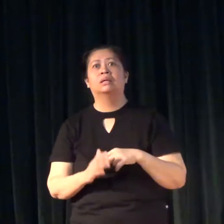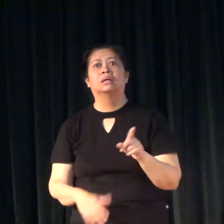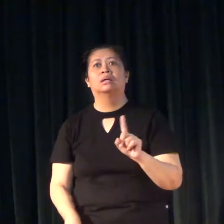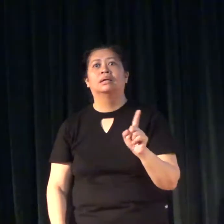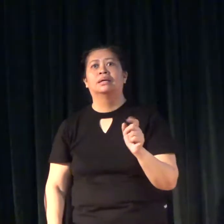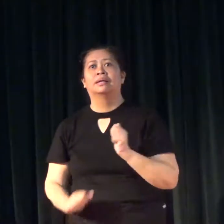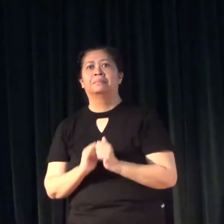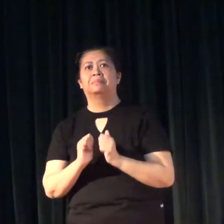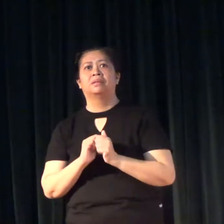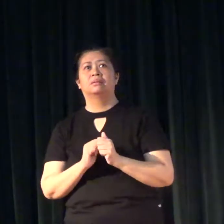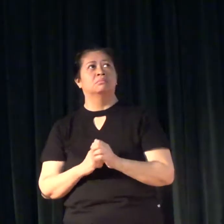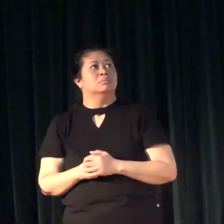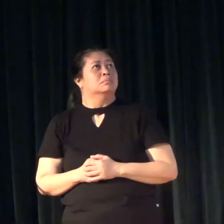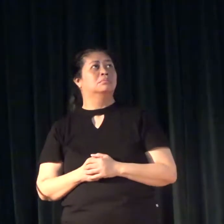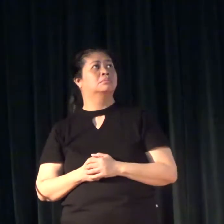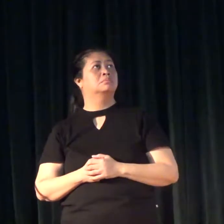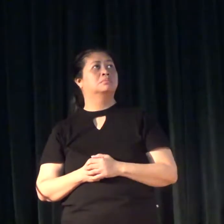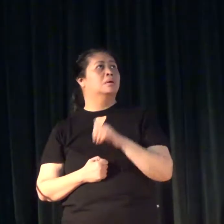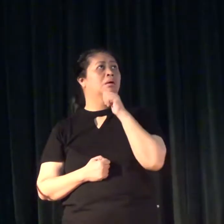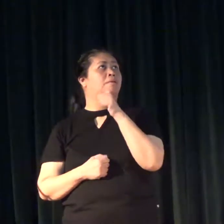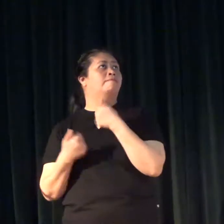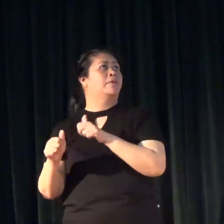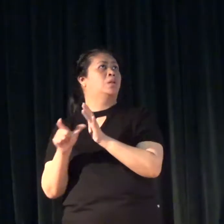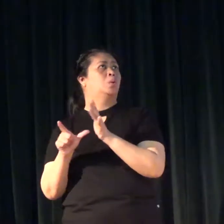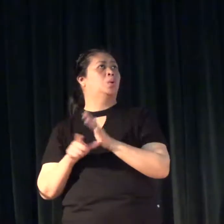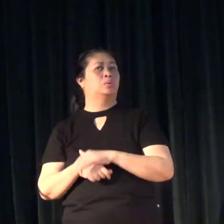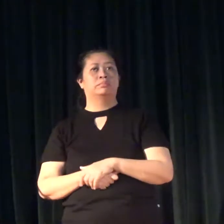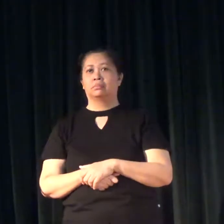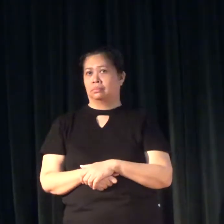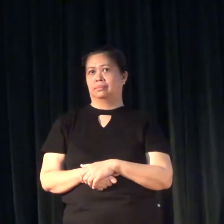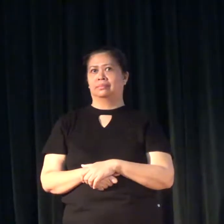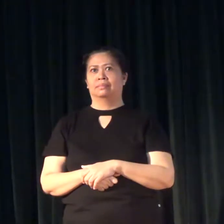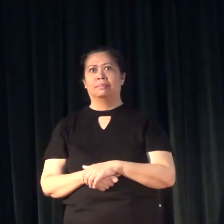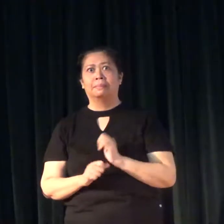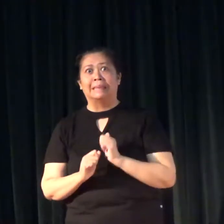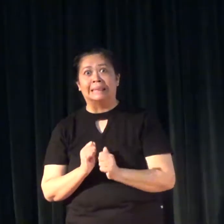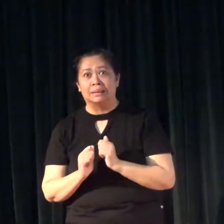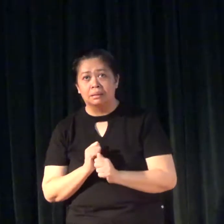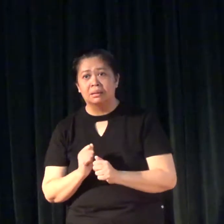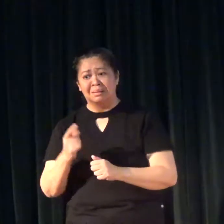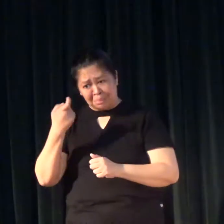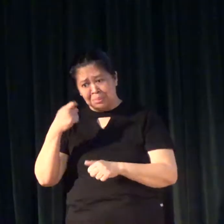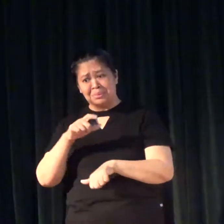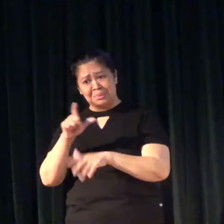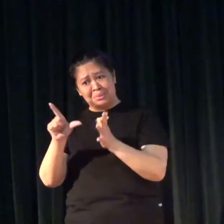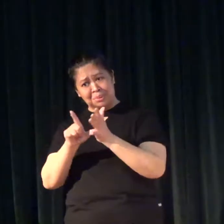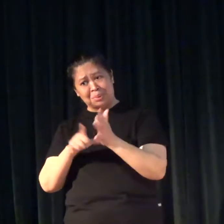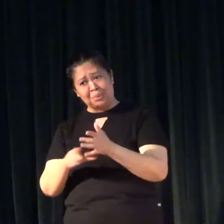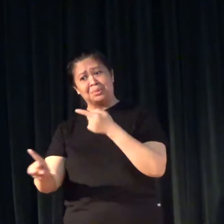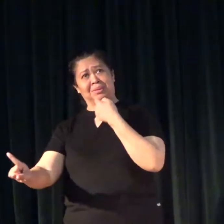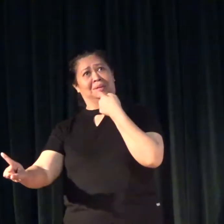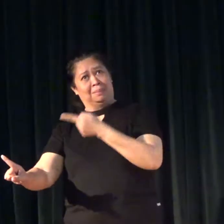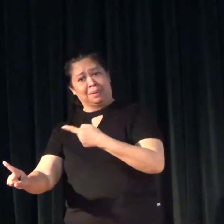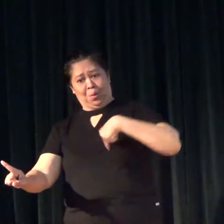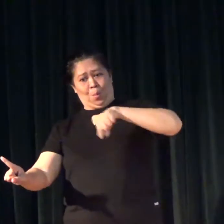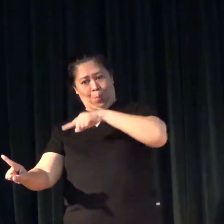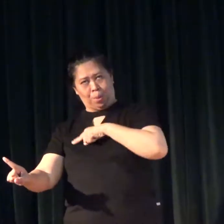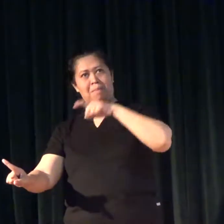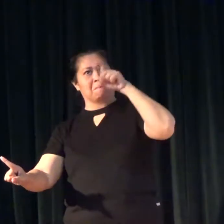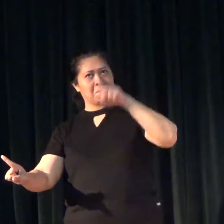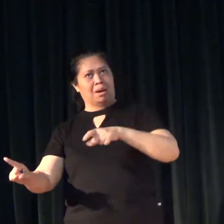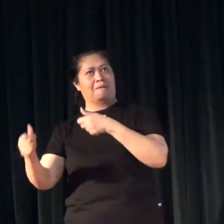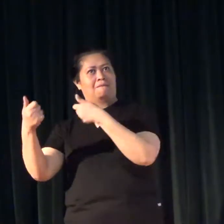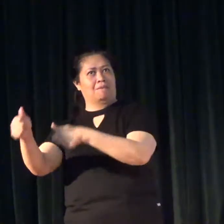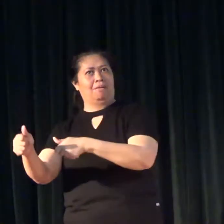saying is that we will not follow the law. Because the law of the lands is that we are